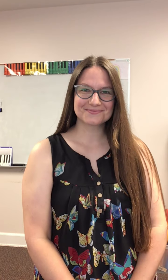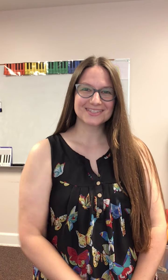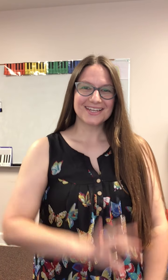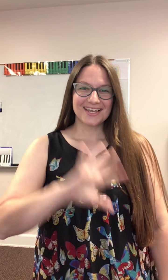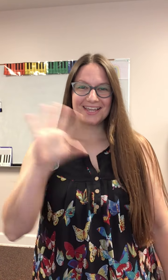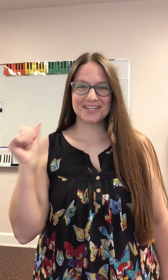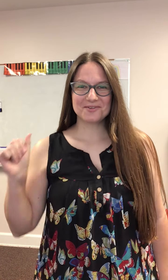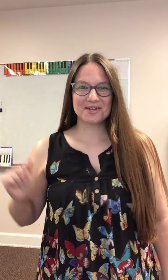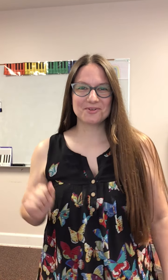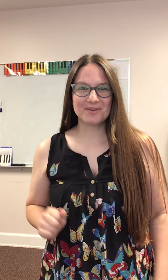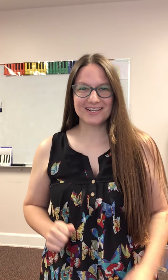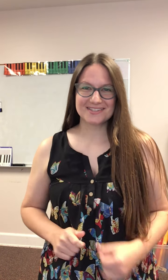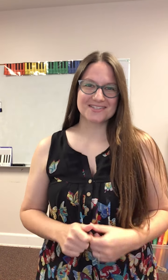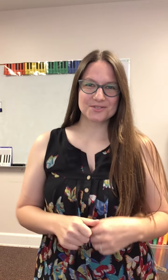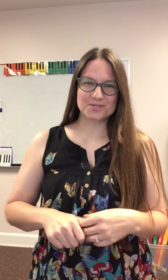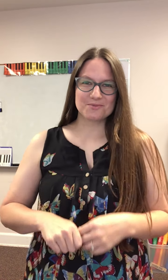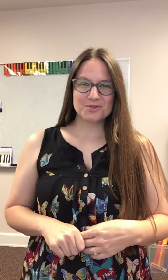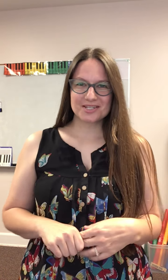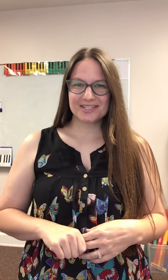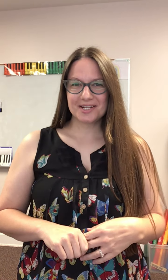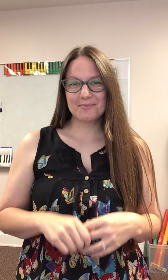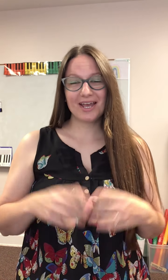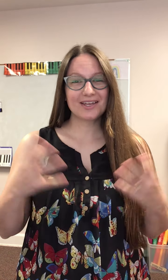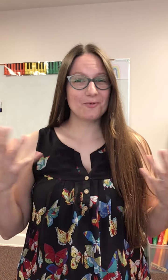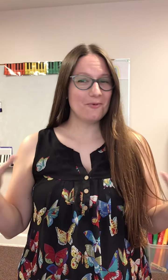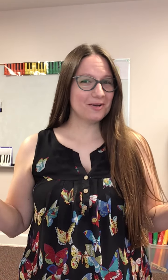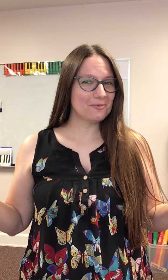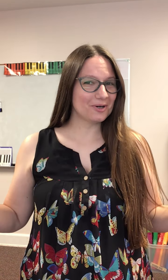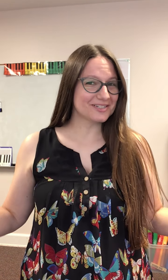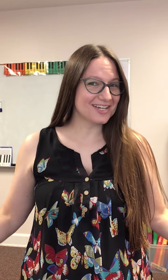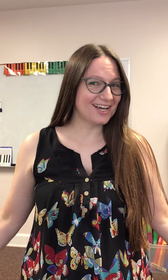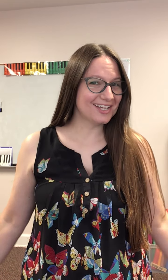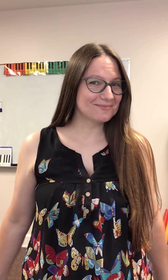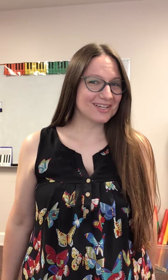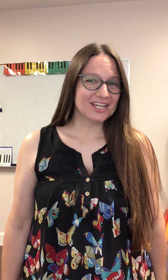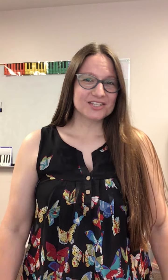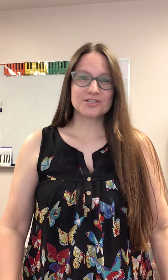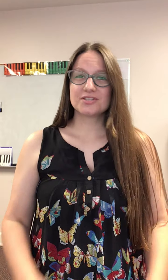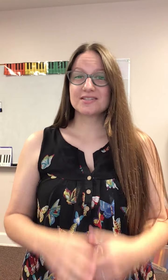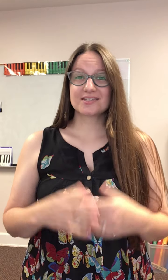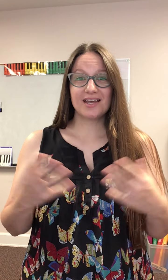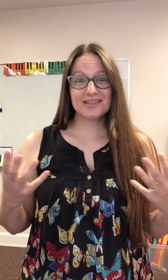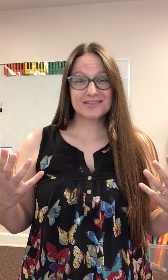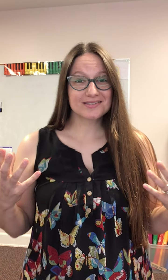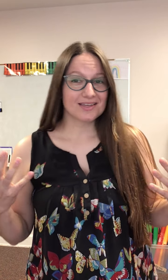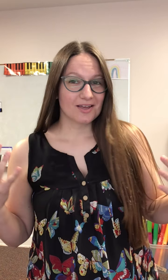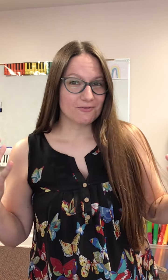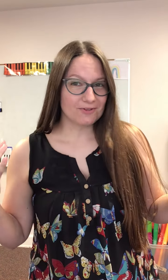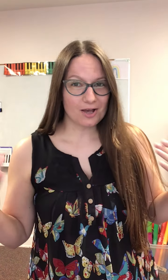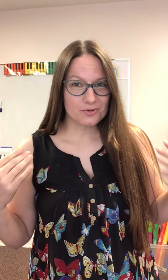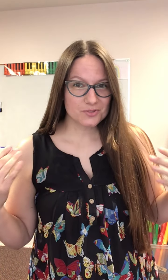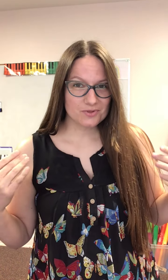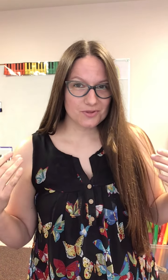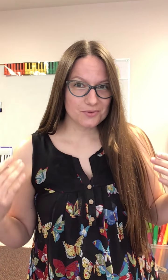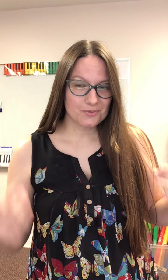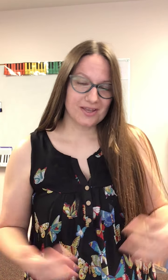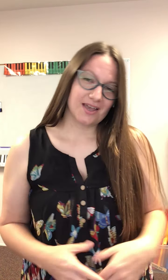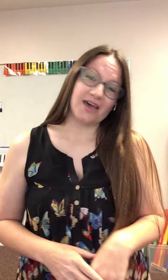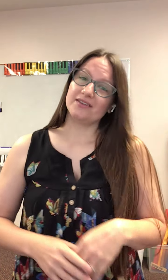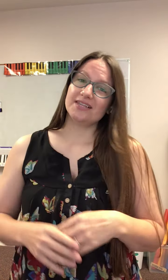Hello everybody this is Suzy the Music Lady back one more time to discuss vowels with you and the